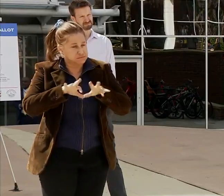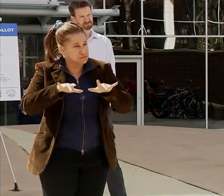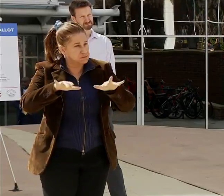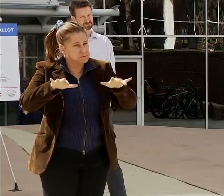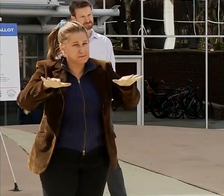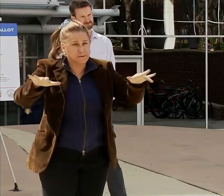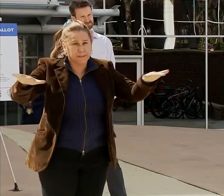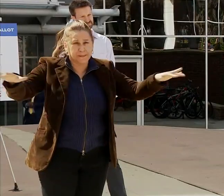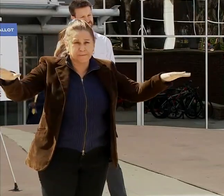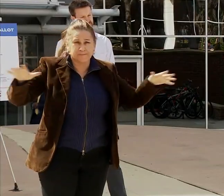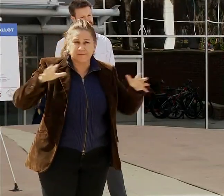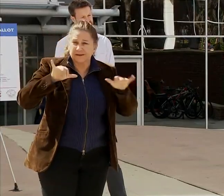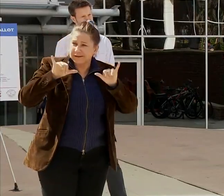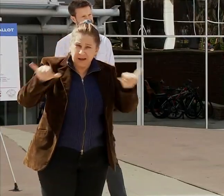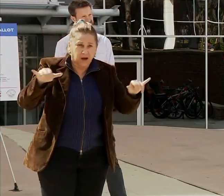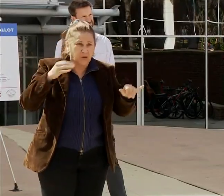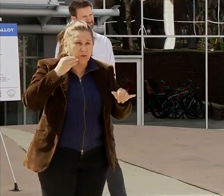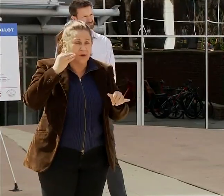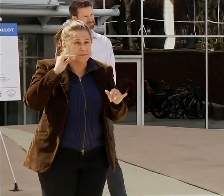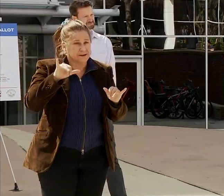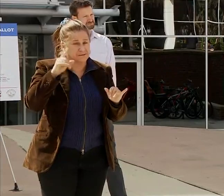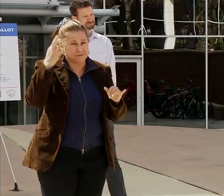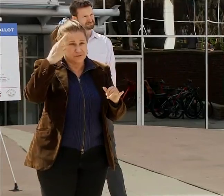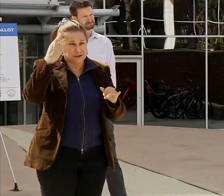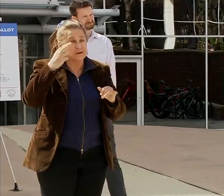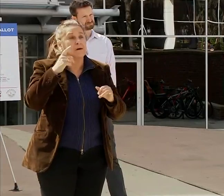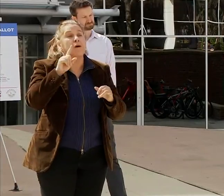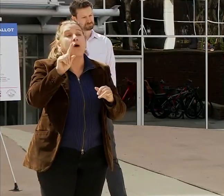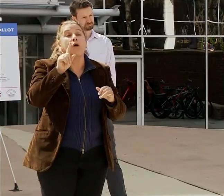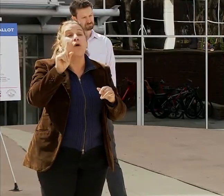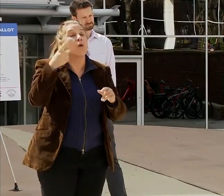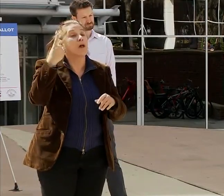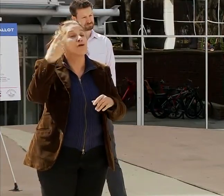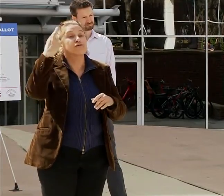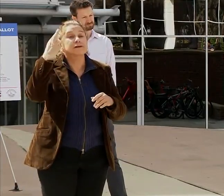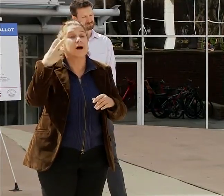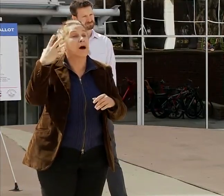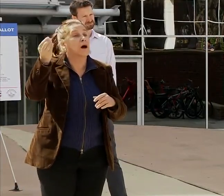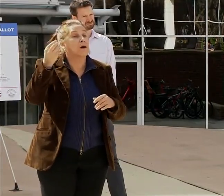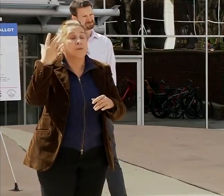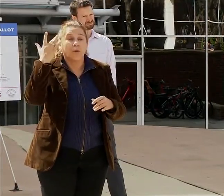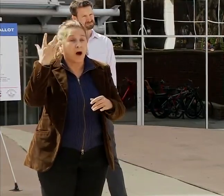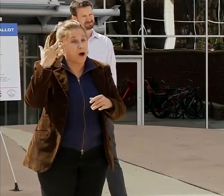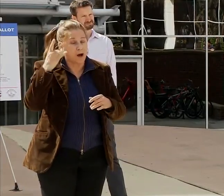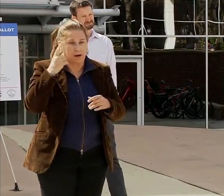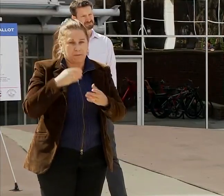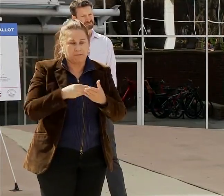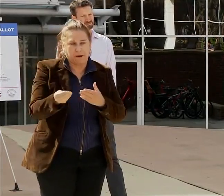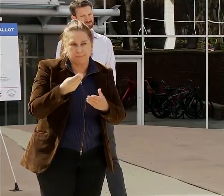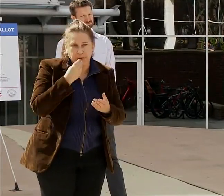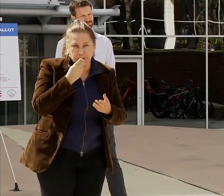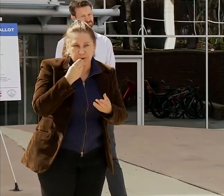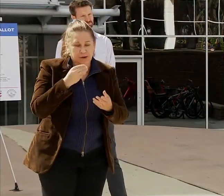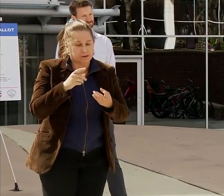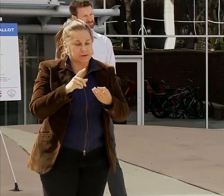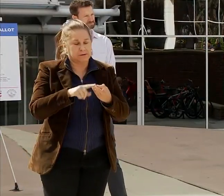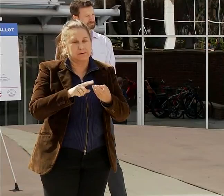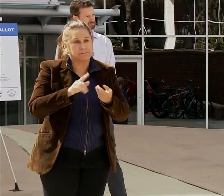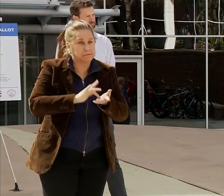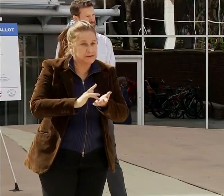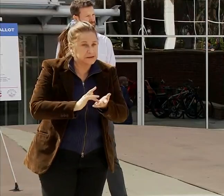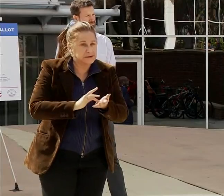we should be leaving our homes is to buy groceries, pick up medicine, exercise alone or with our own family,